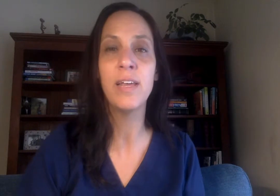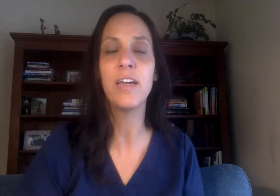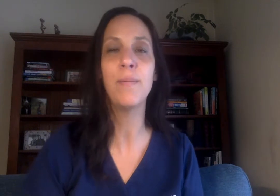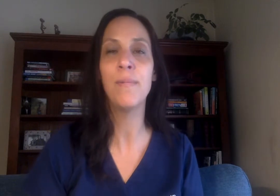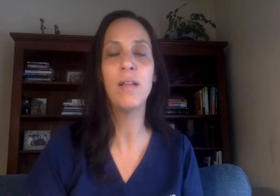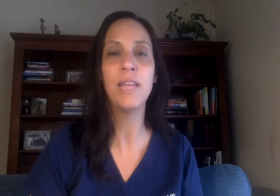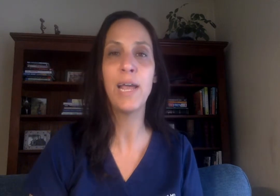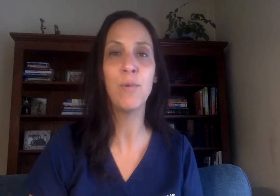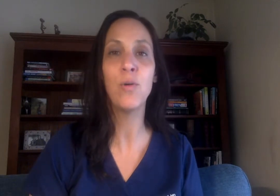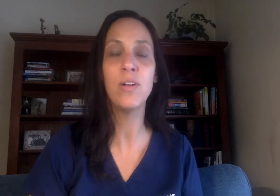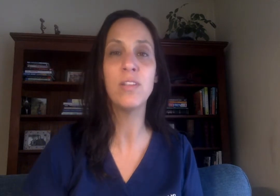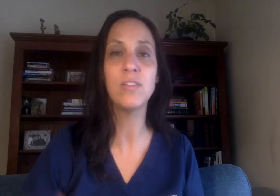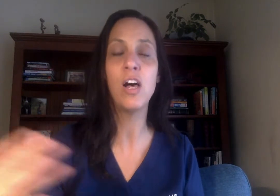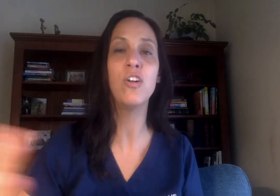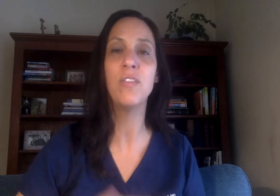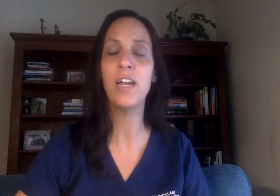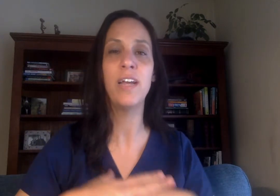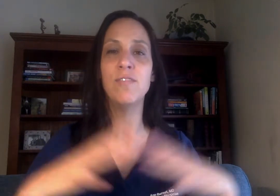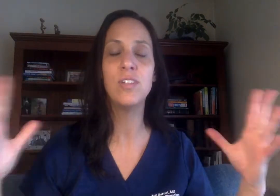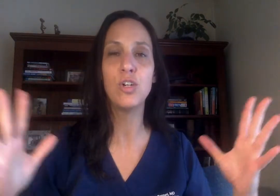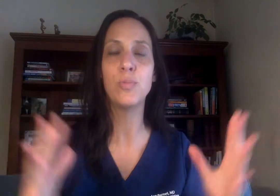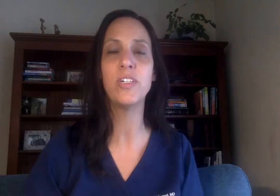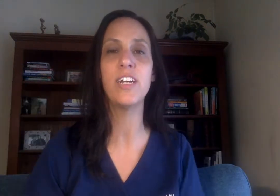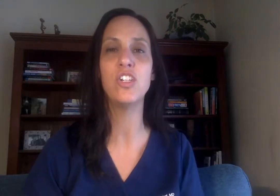like I'm a lamb going to the slaughter that I have zero protection.